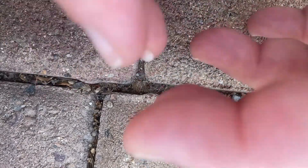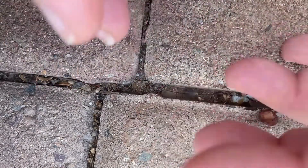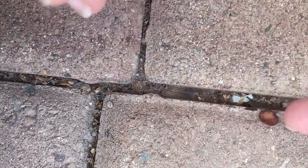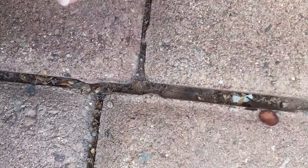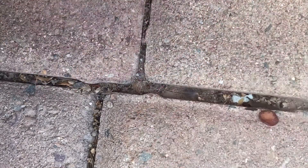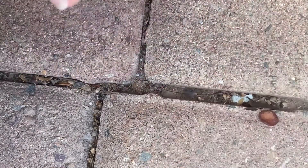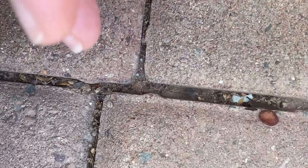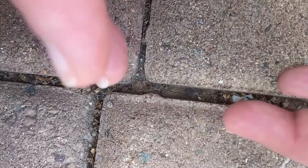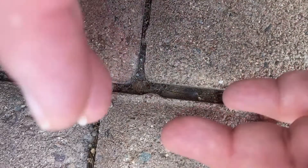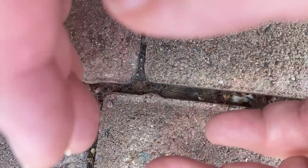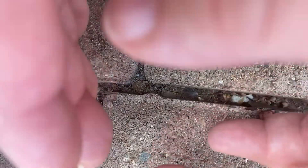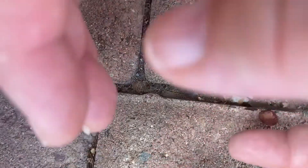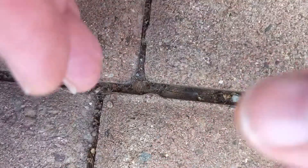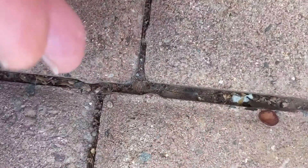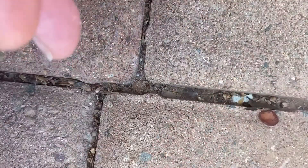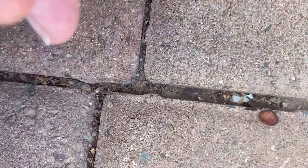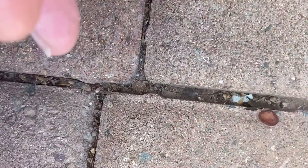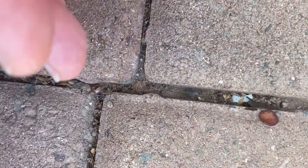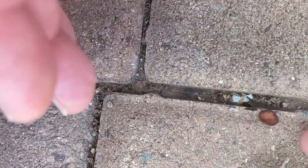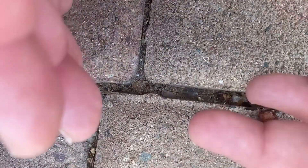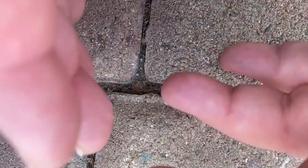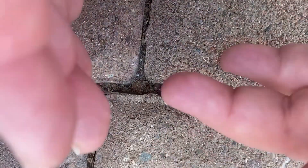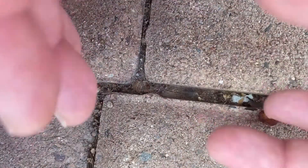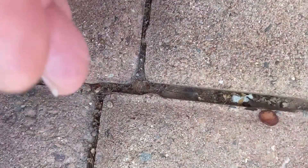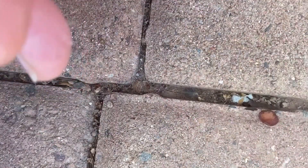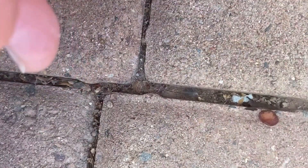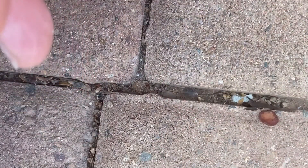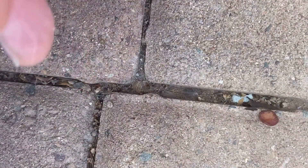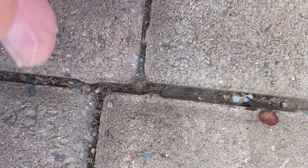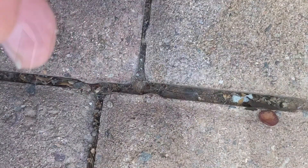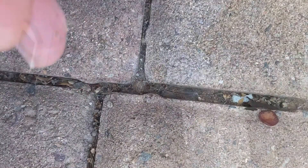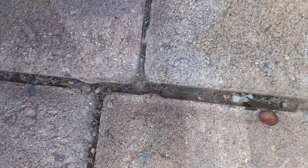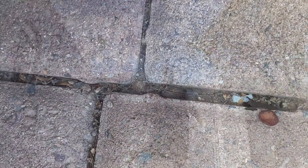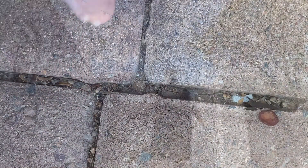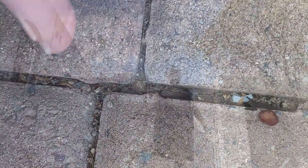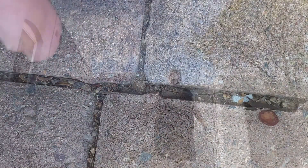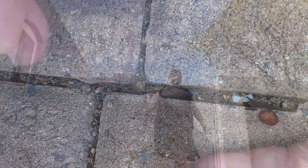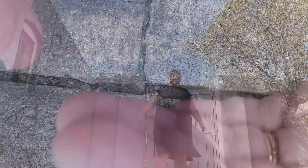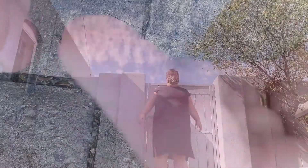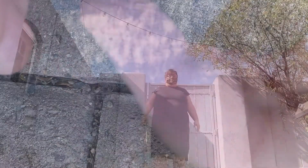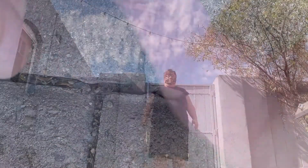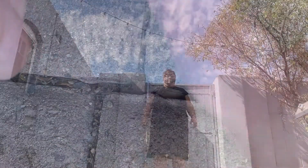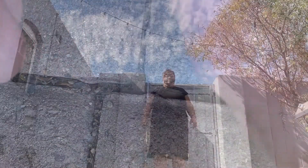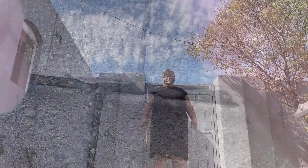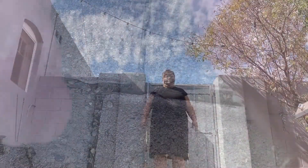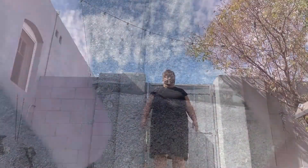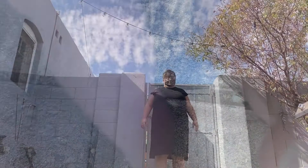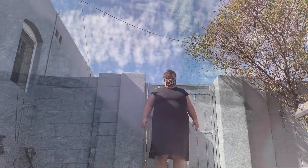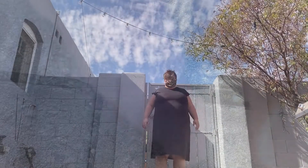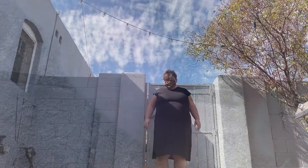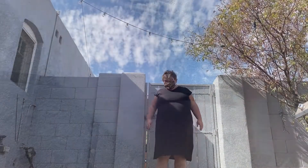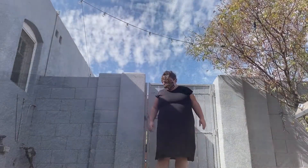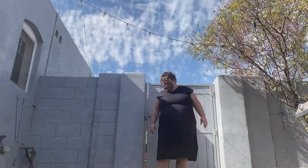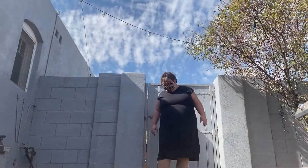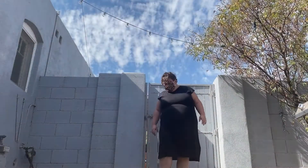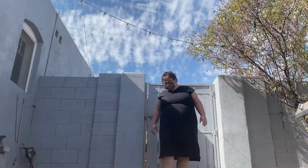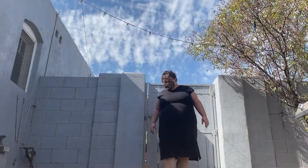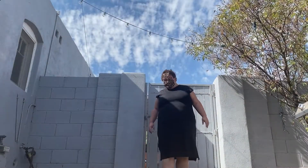nourishment differently now i used to think i nourished for me or i nourished for someone else that's a